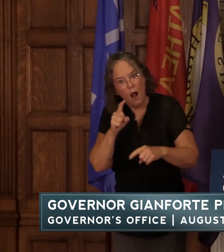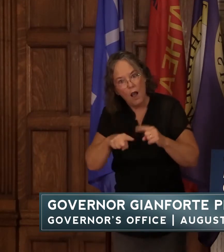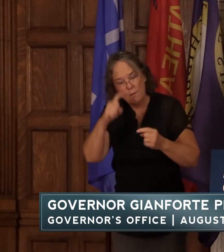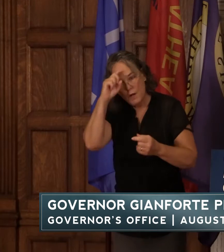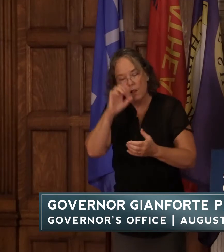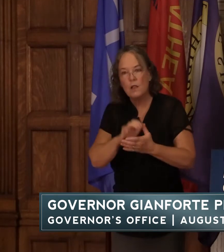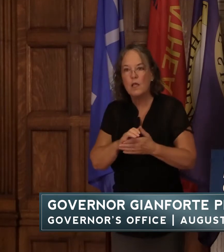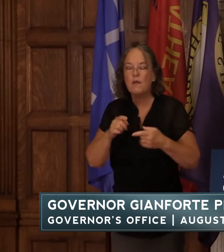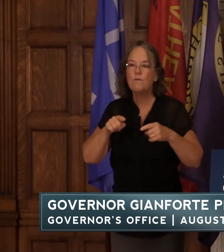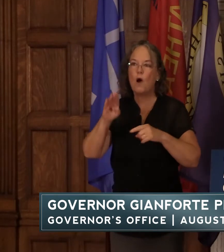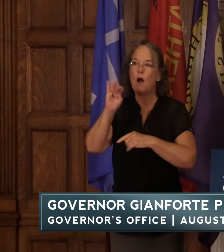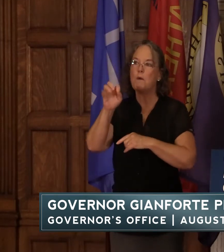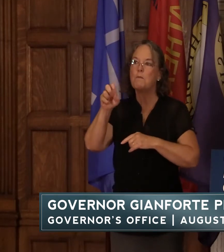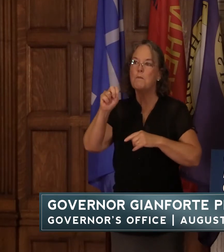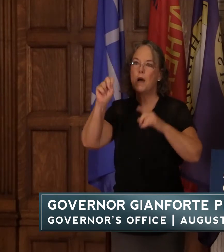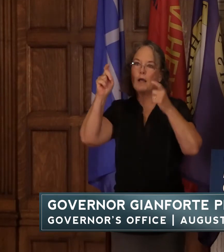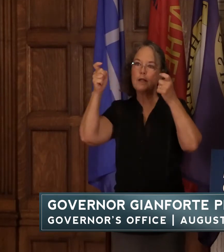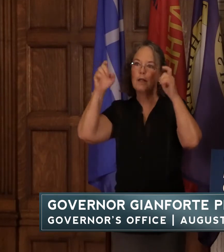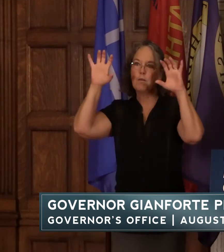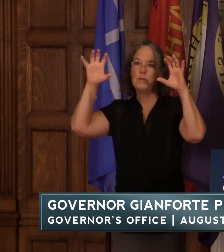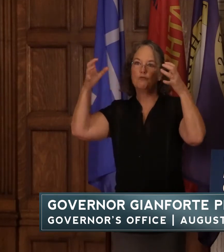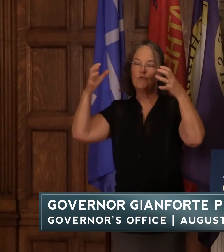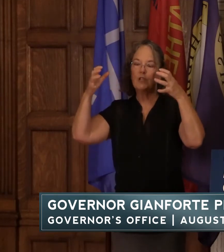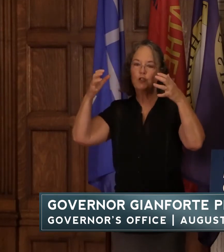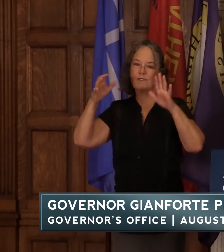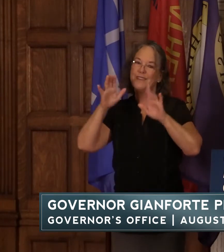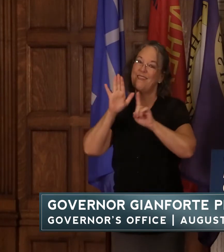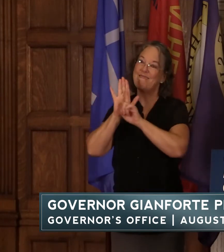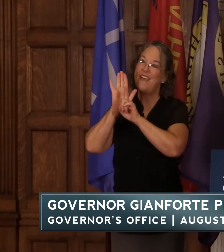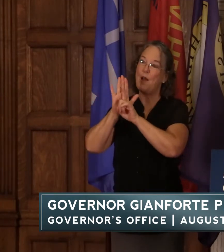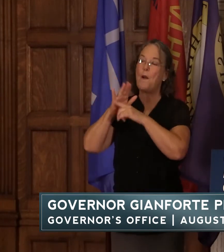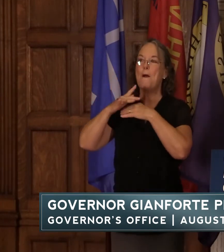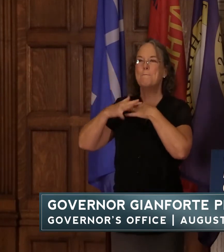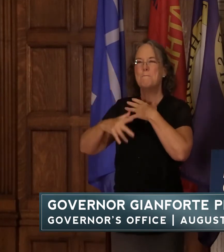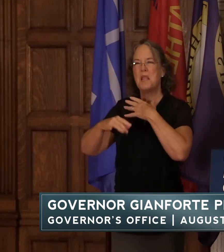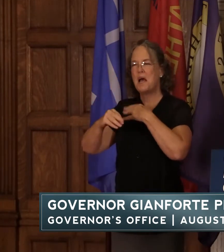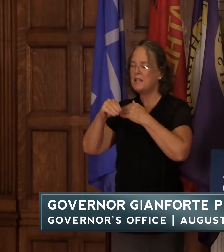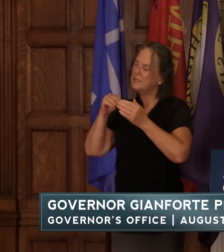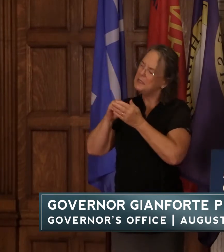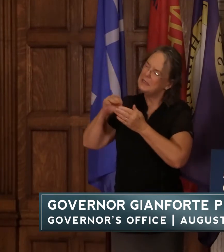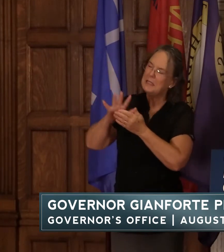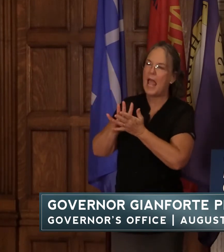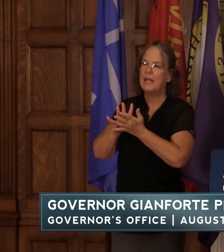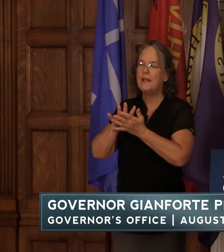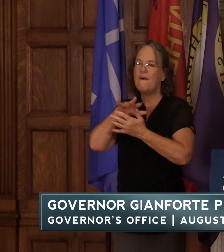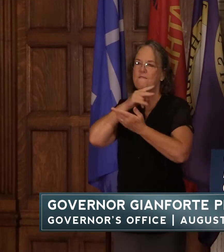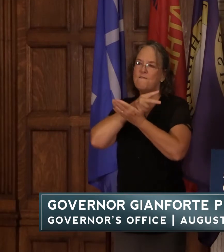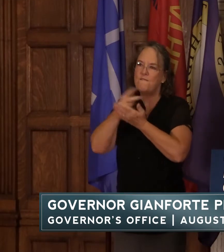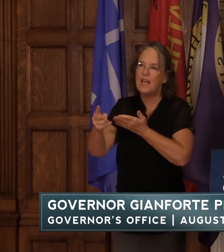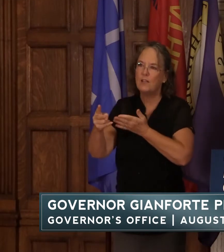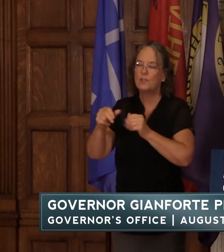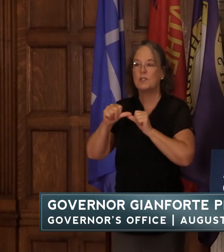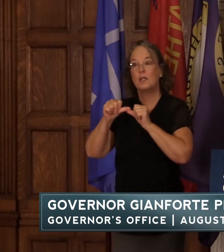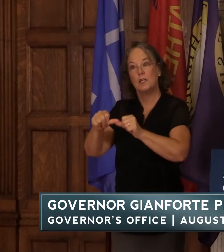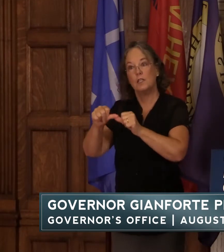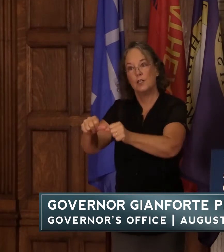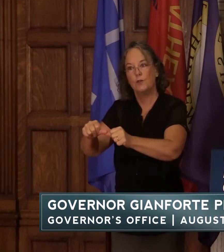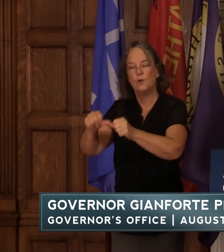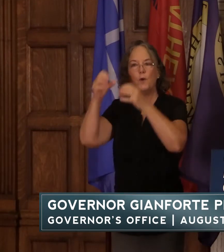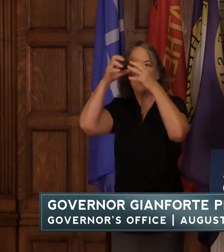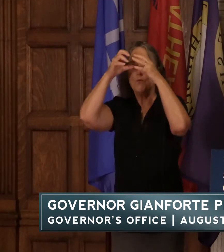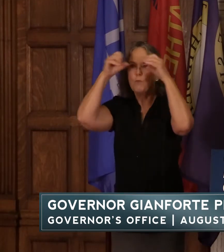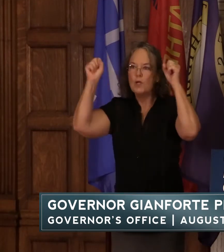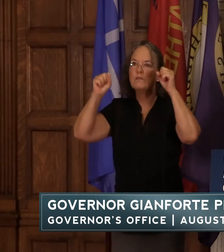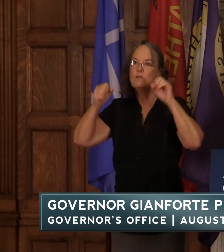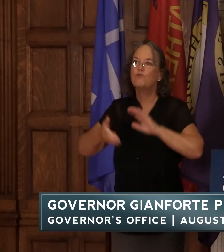administration's but blood-stained failures continue the president's execution of our